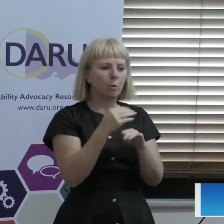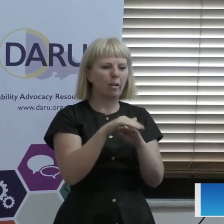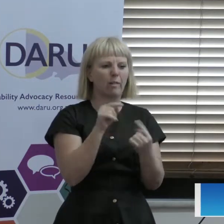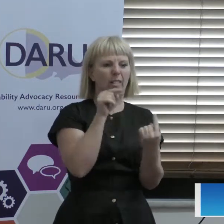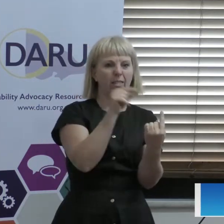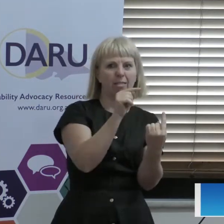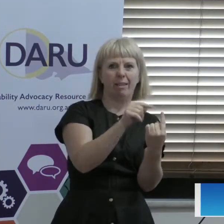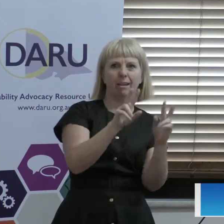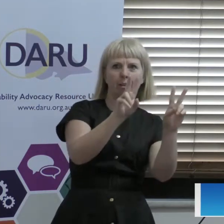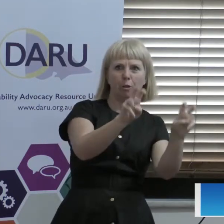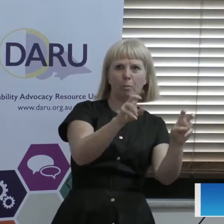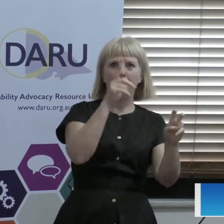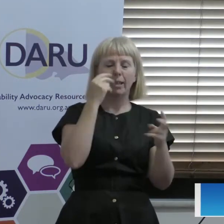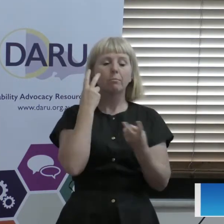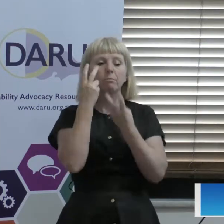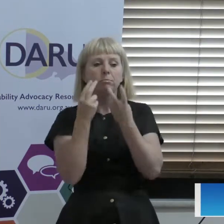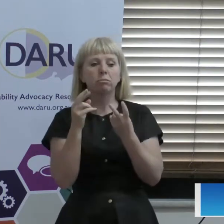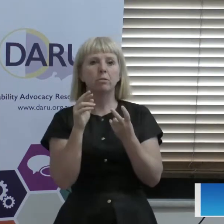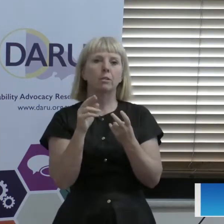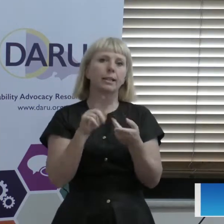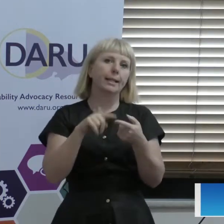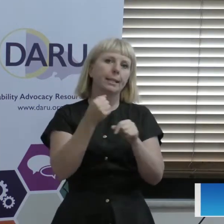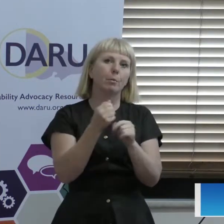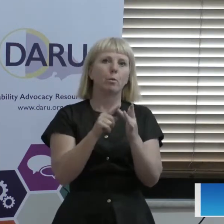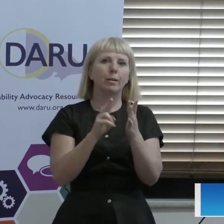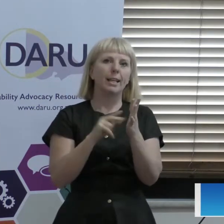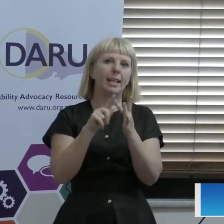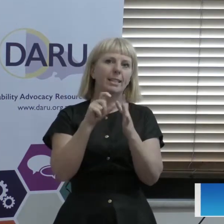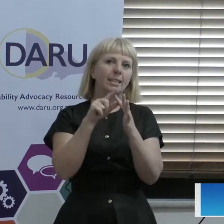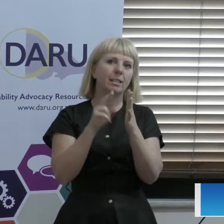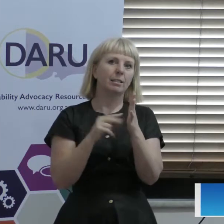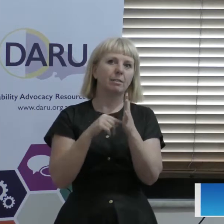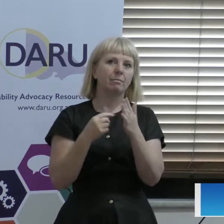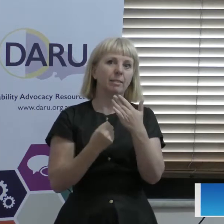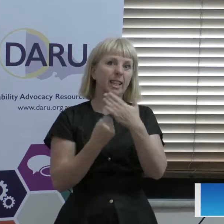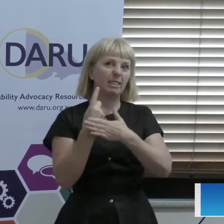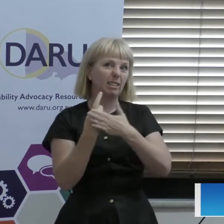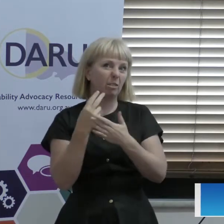things about incident reporting that Melanie's posted. So you can pull up something like that.